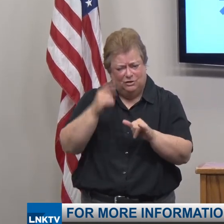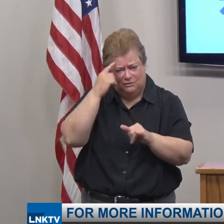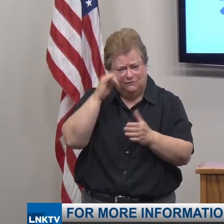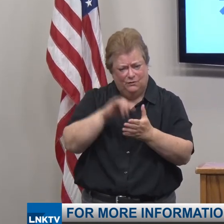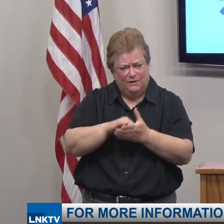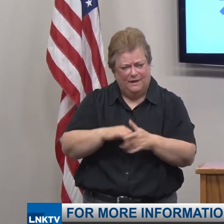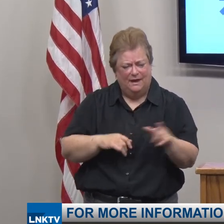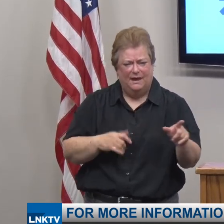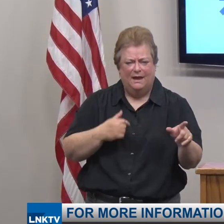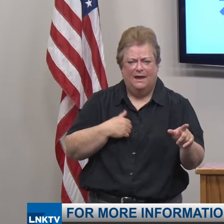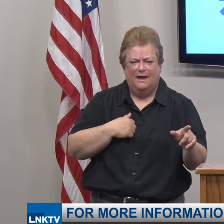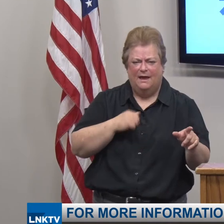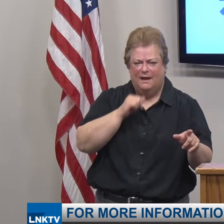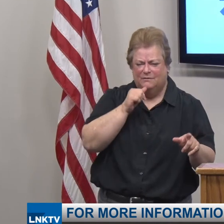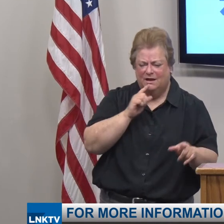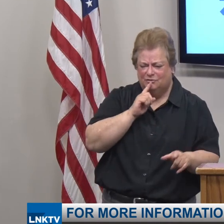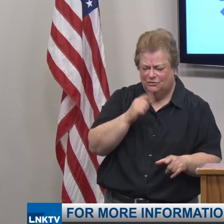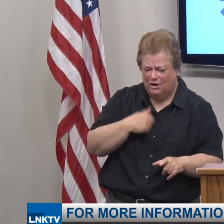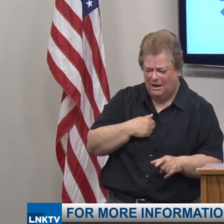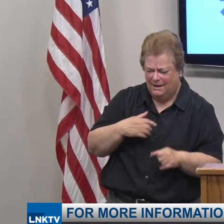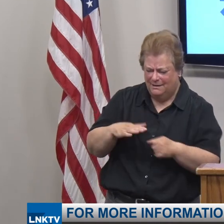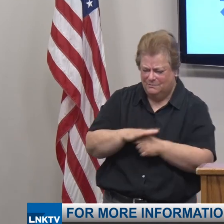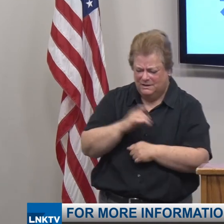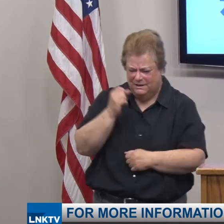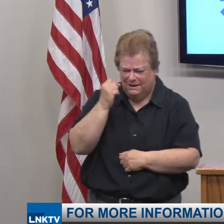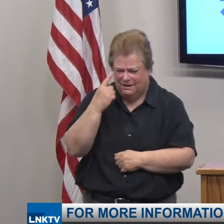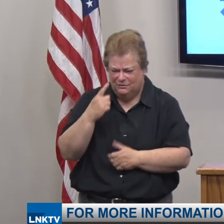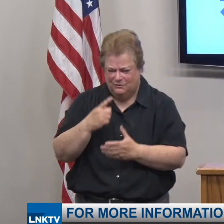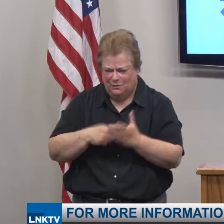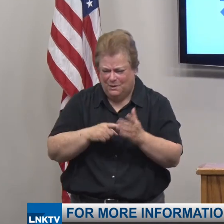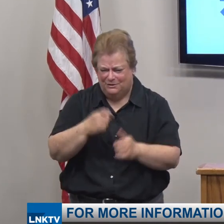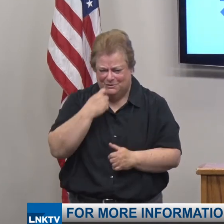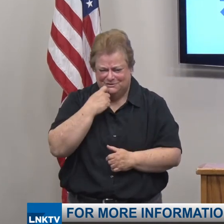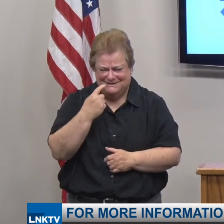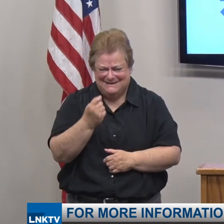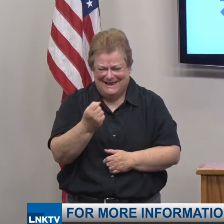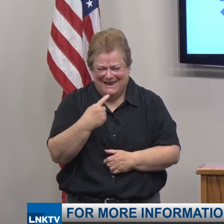Andrew, I'm not sure I completely understood what you just asked me.